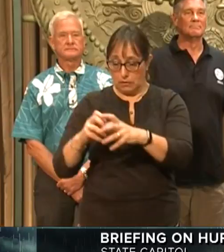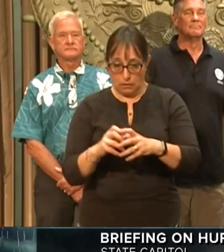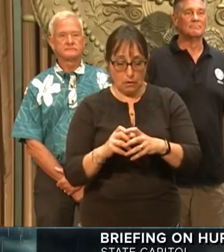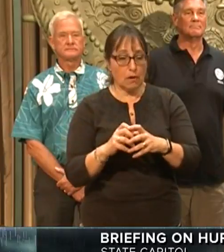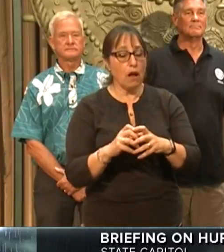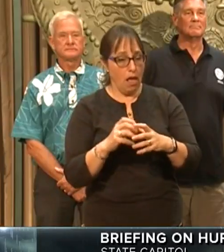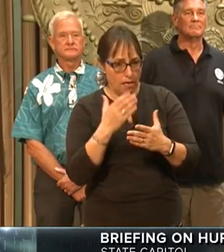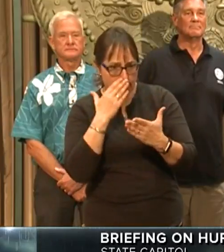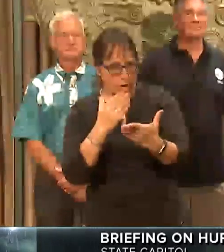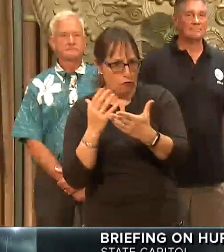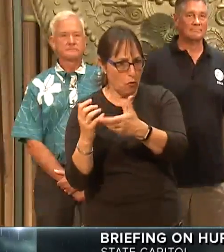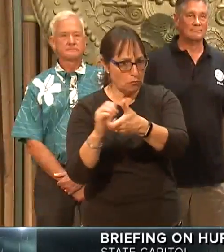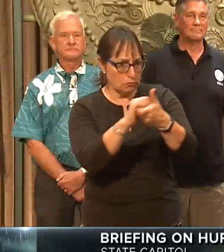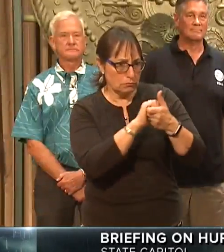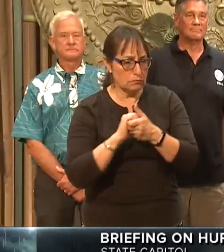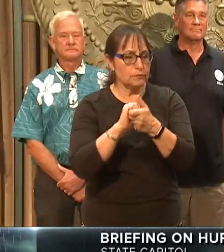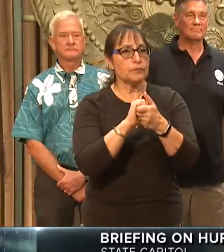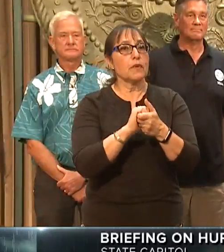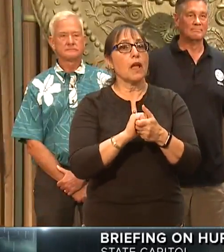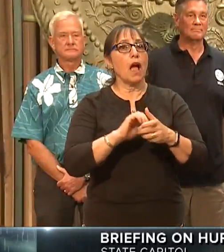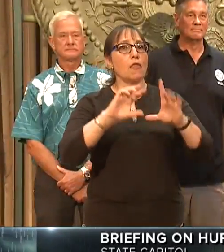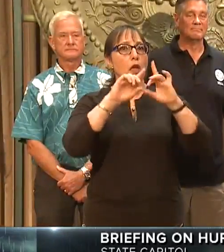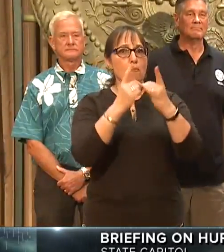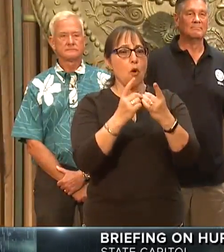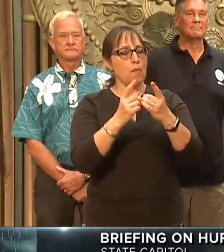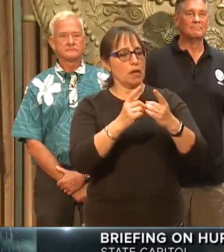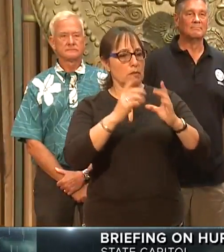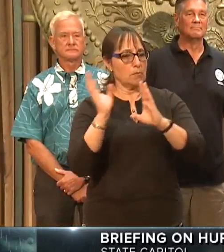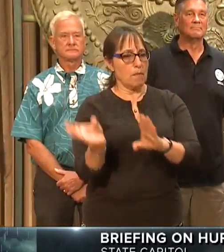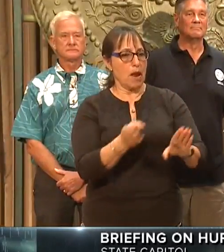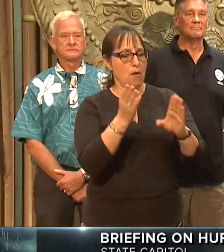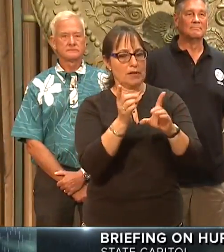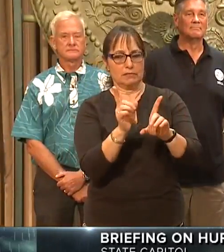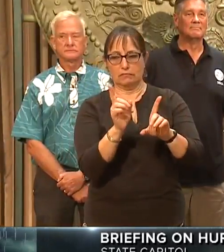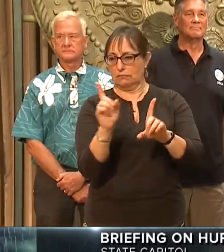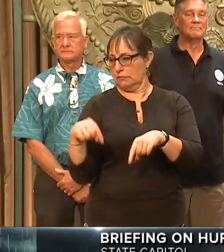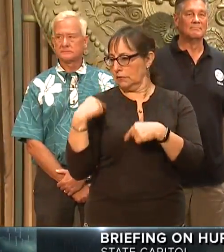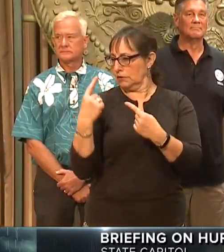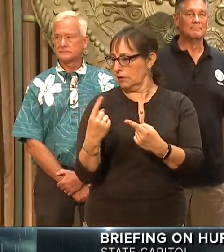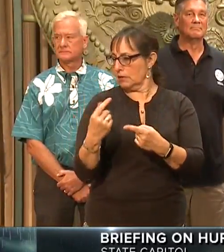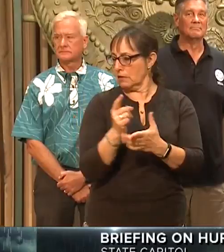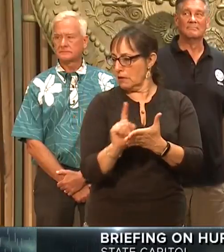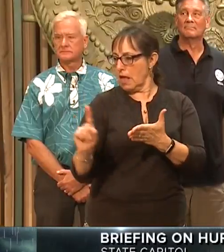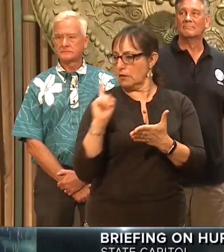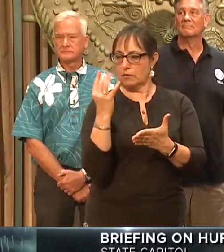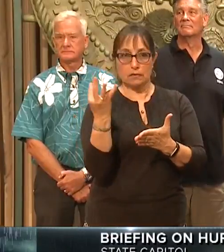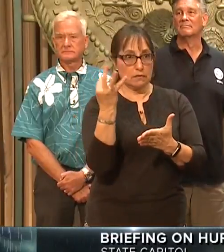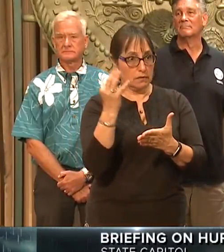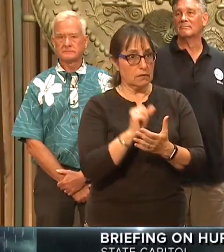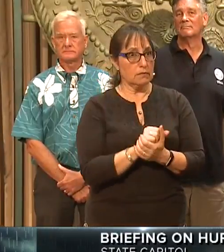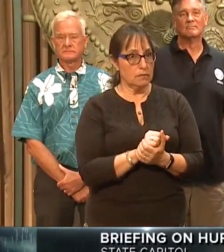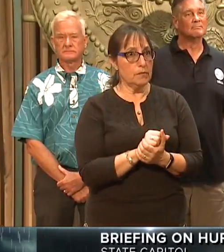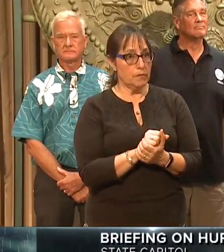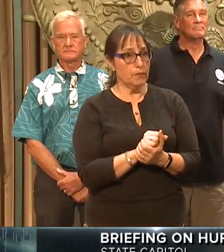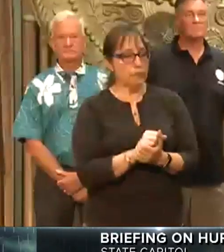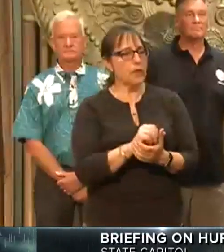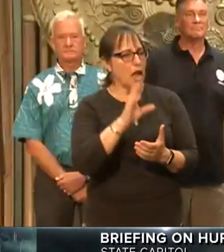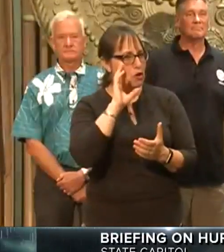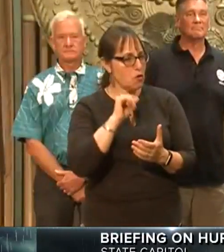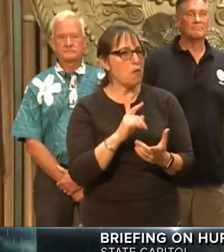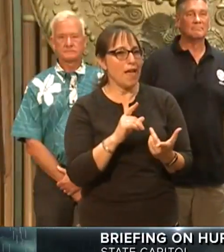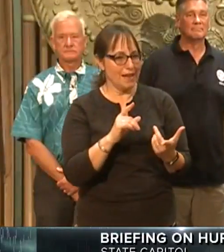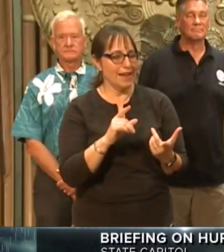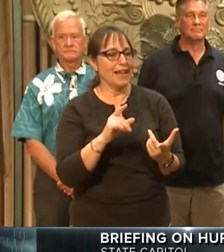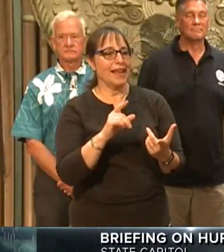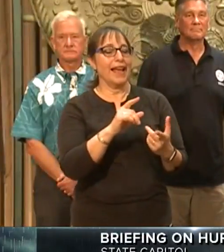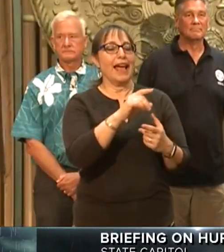event. Our departments have all been preparing for Olivia since last week, Friday. Of course, we have been sort of in preparation mode anyways